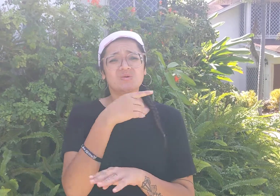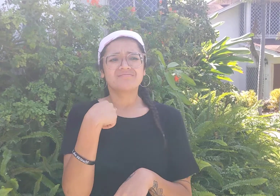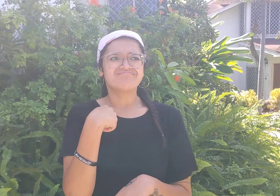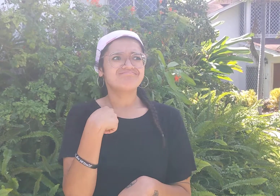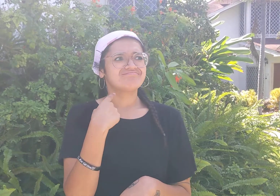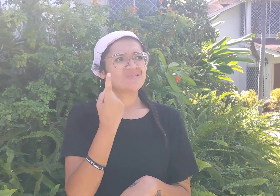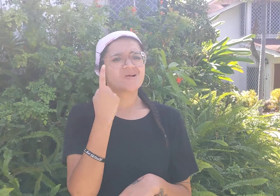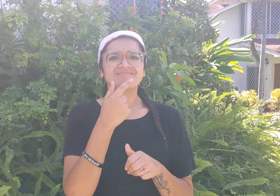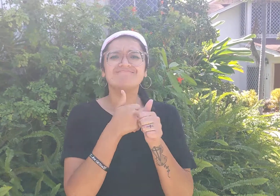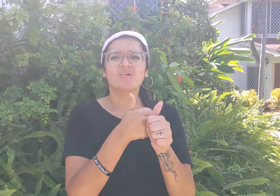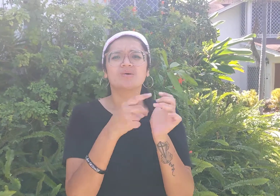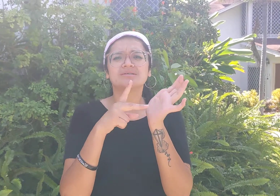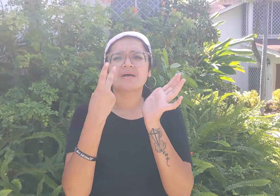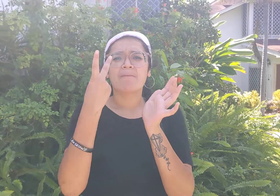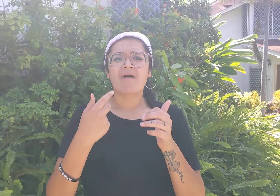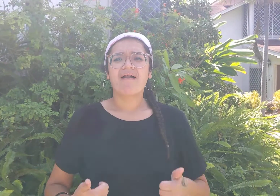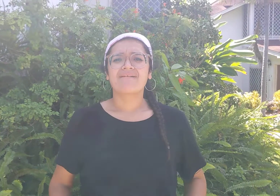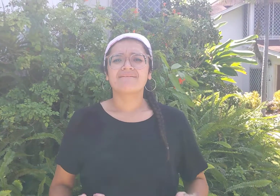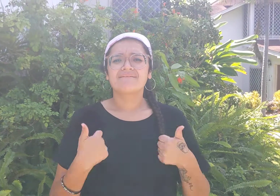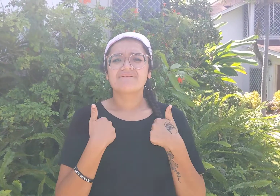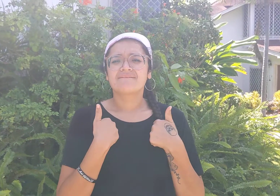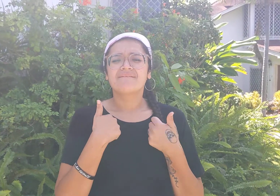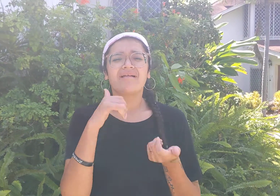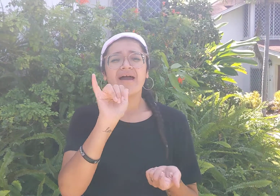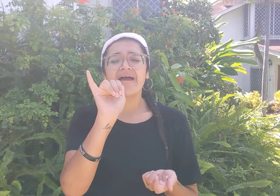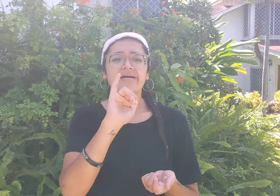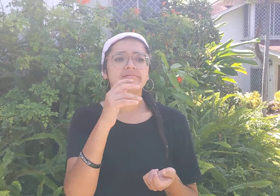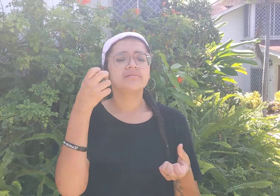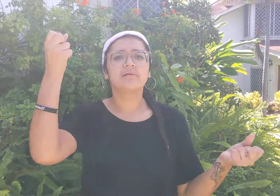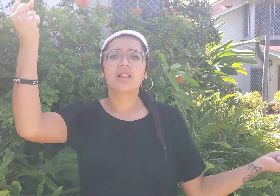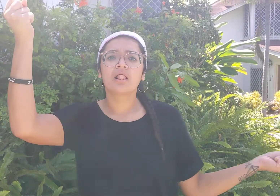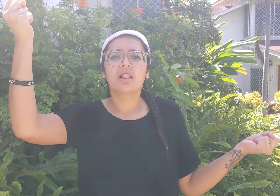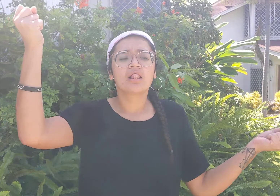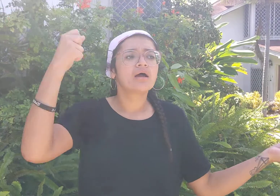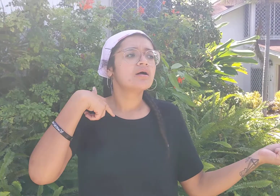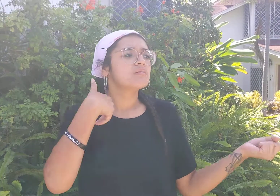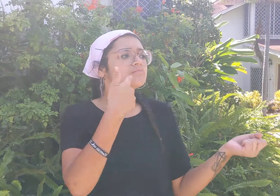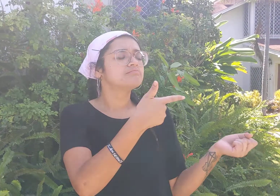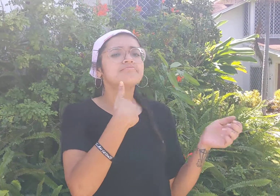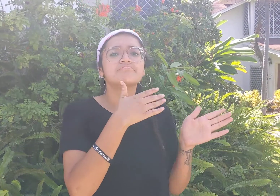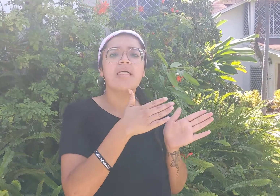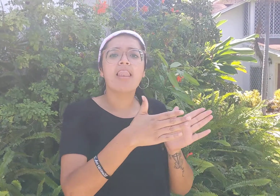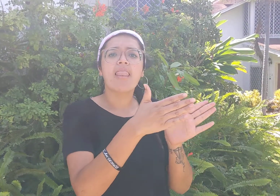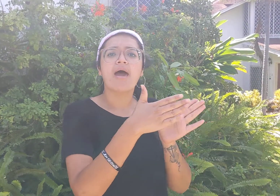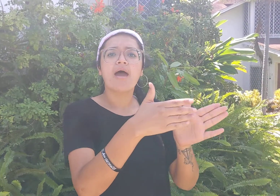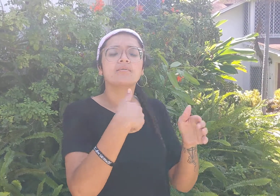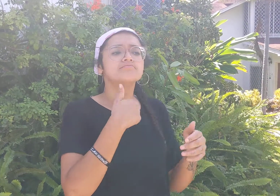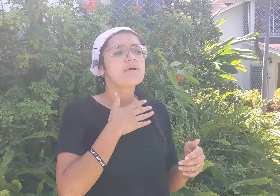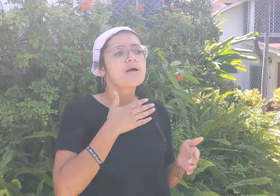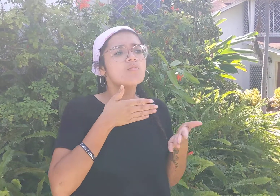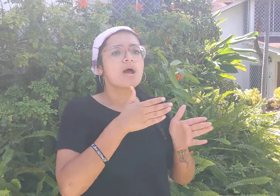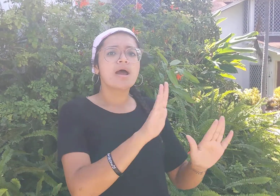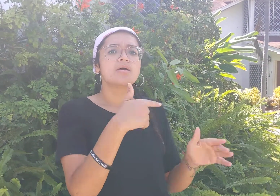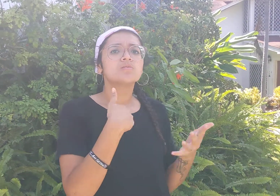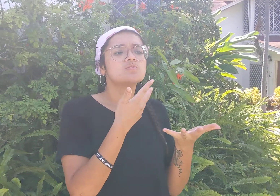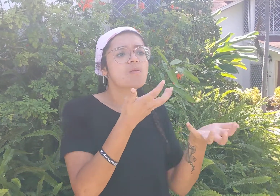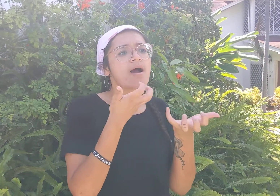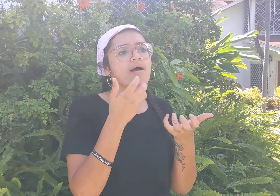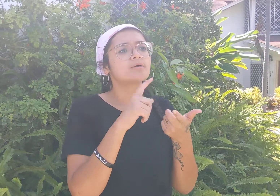honestly before I lived a double life and I was holding on to my ways